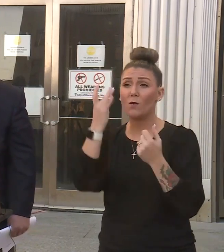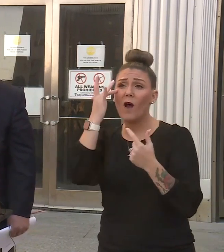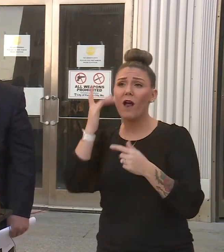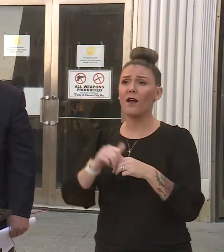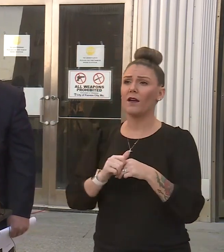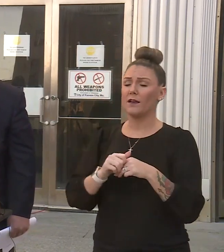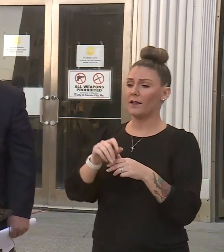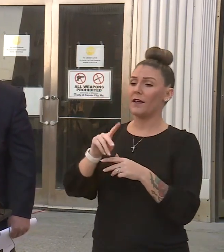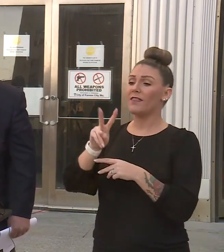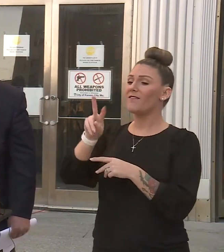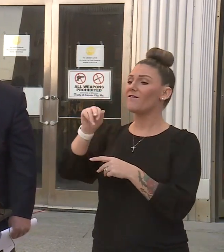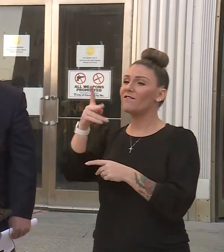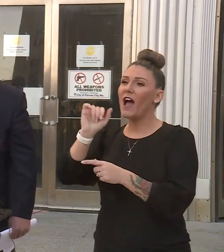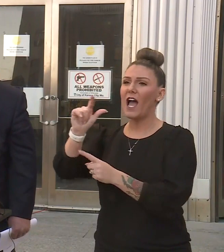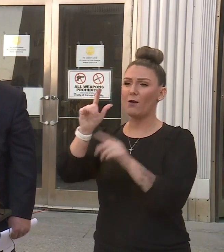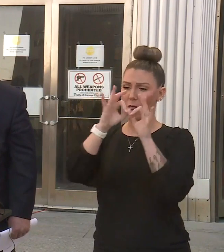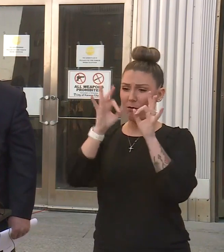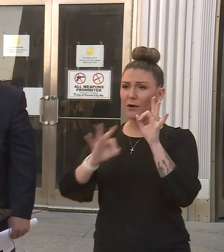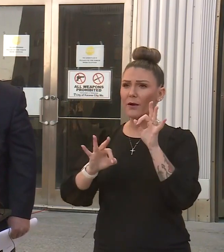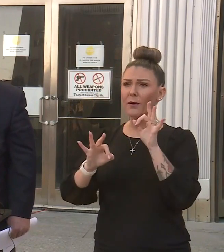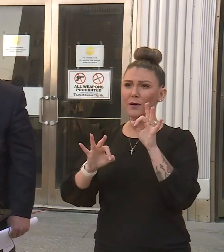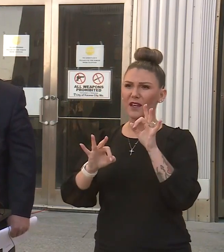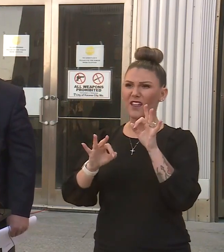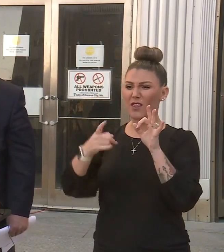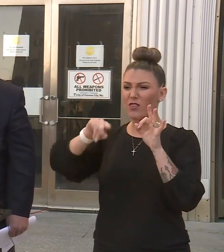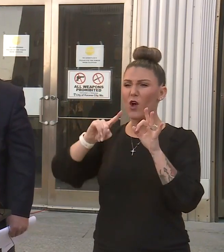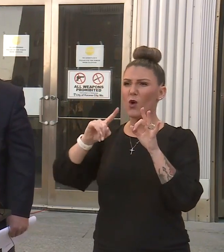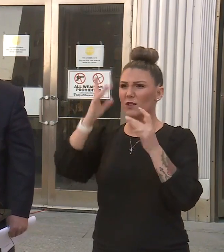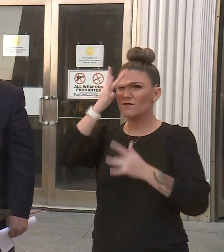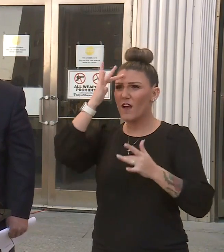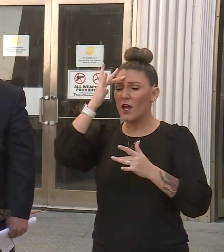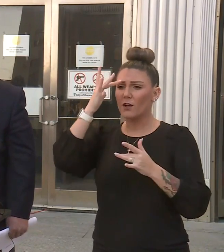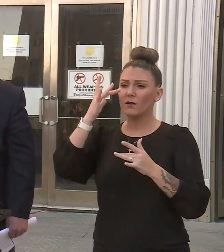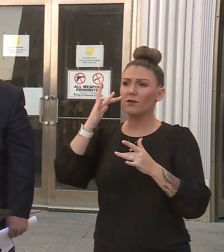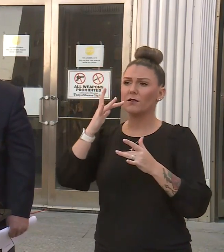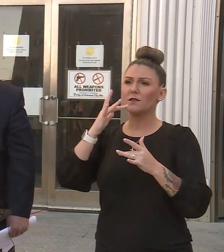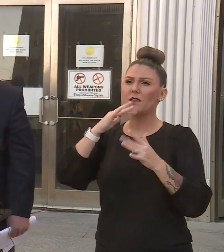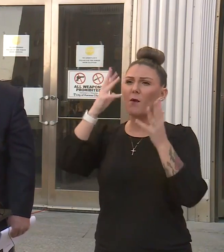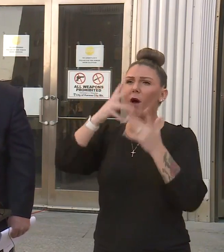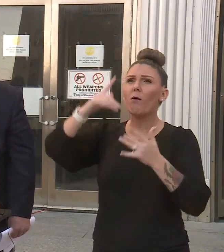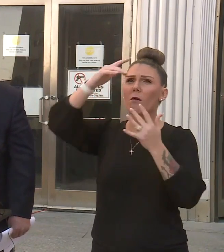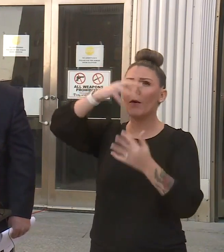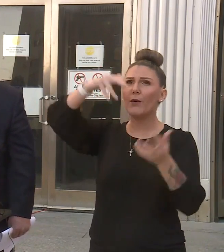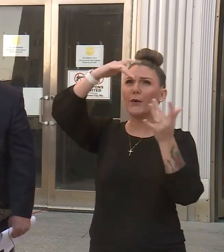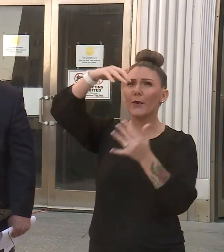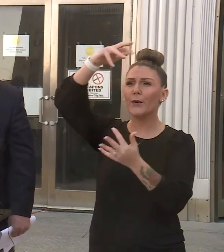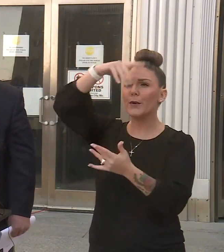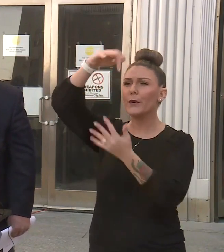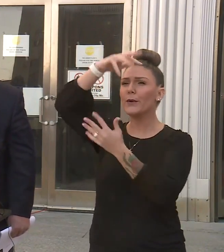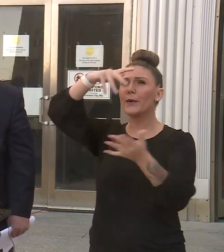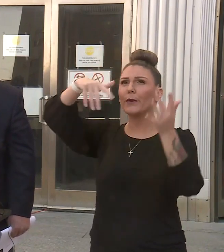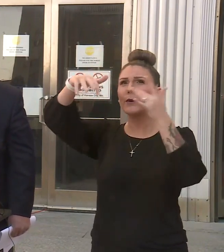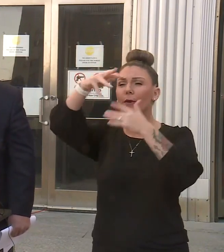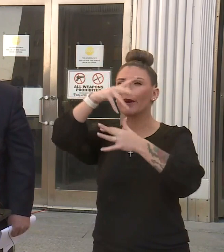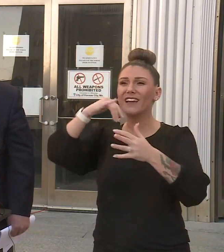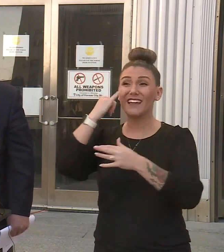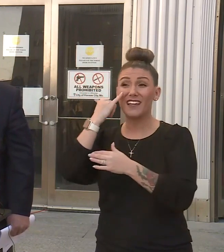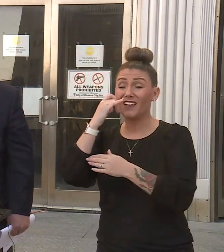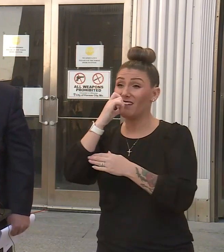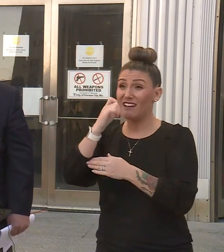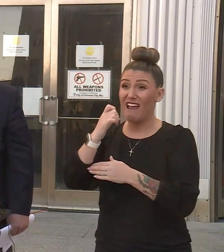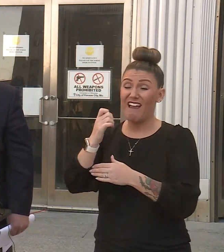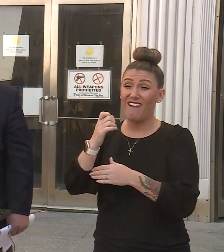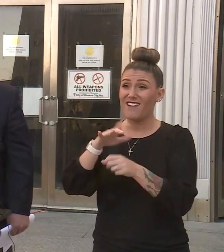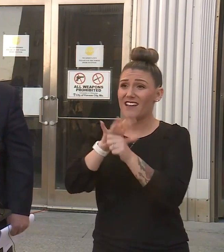viral particles, RNA viruses, tend to suspend in the air. And if there's not enough